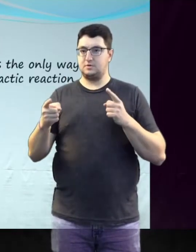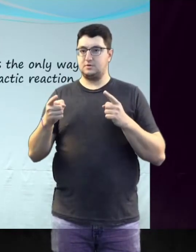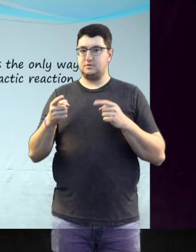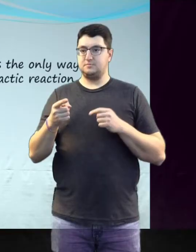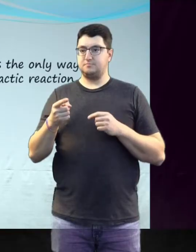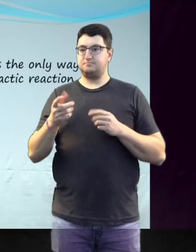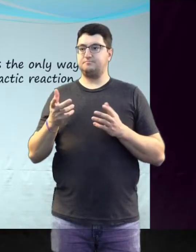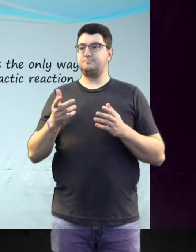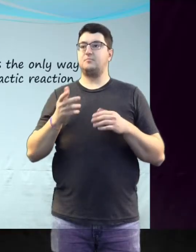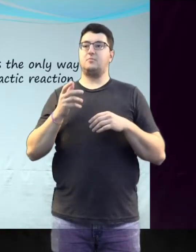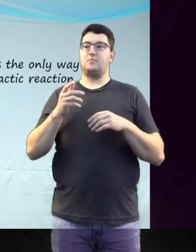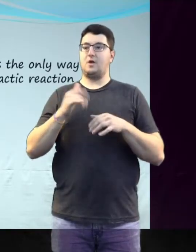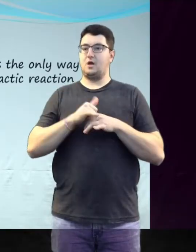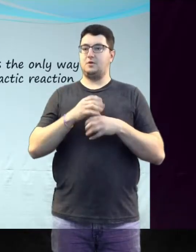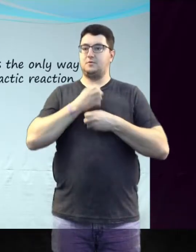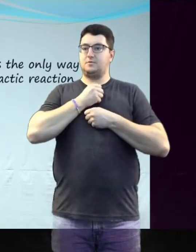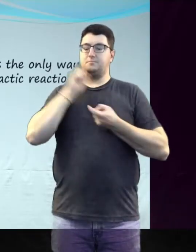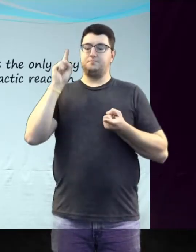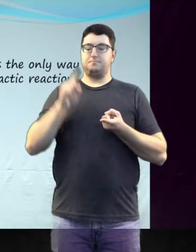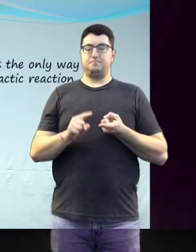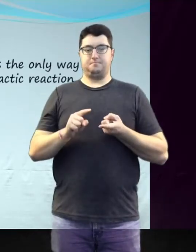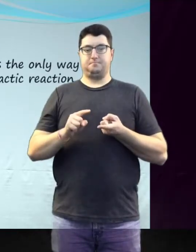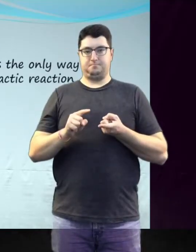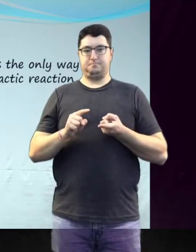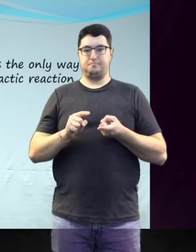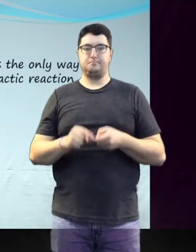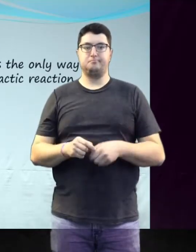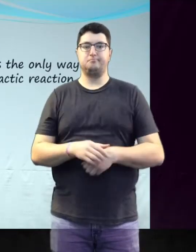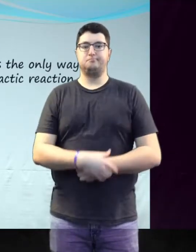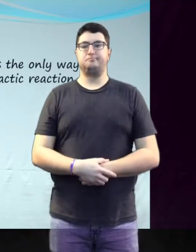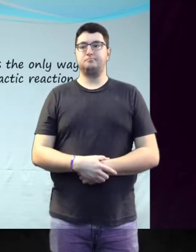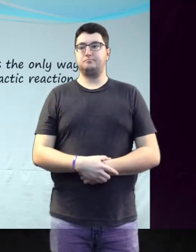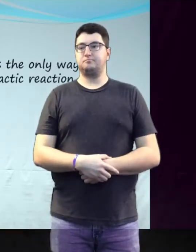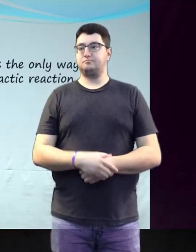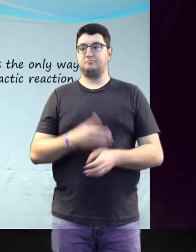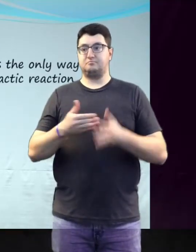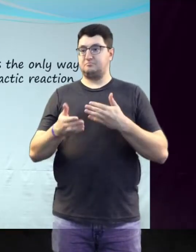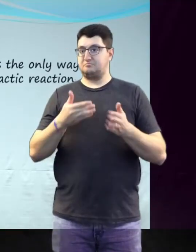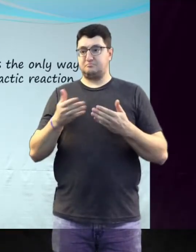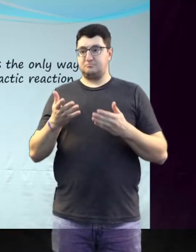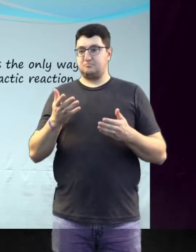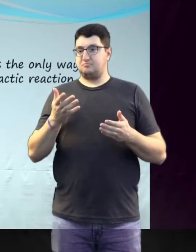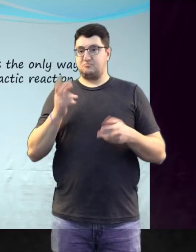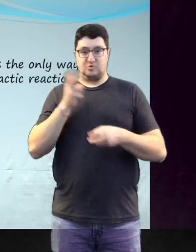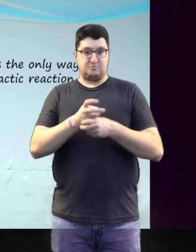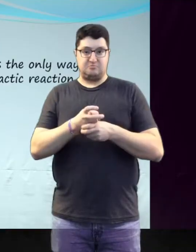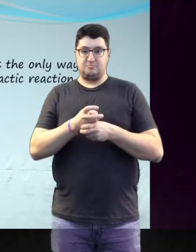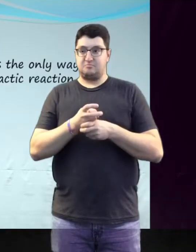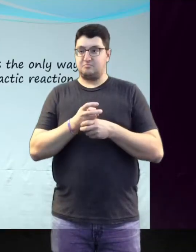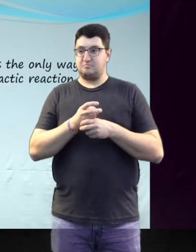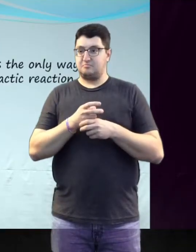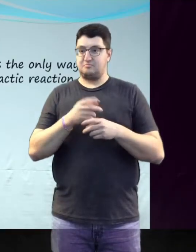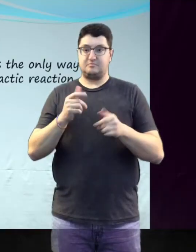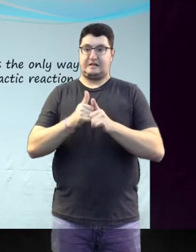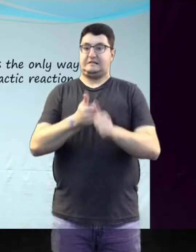Avoiding allergens is the only way to prevent an anaphylactic reaction. Although it may be difficult to achieve complete